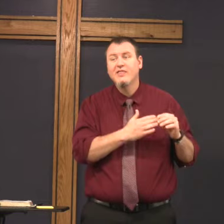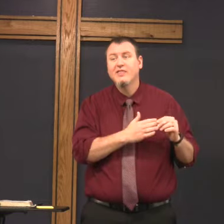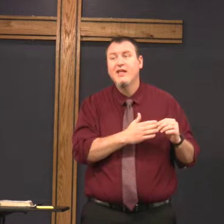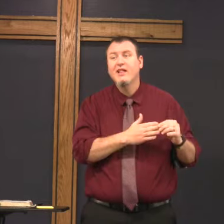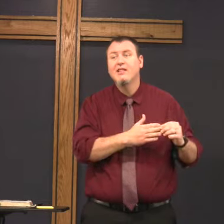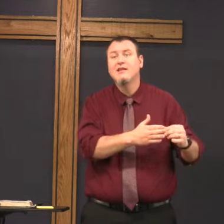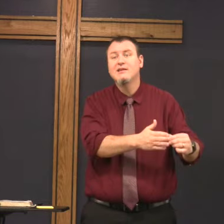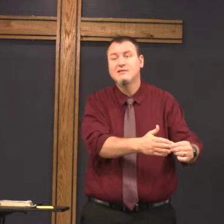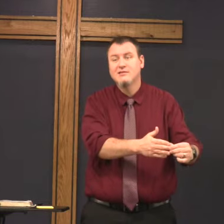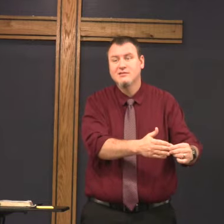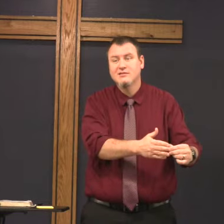It's the one,